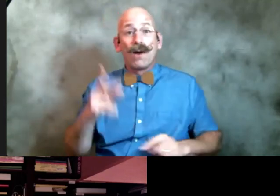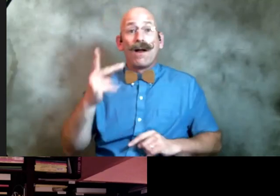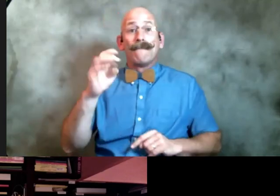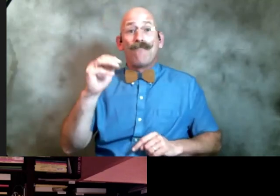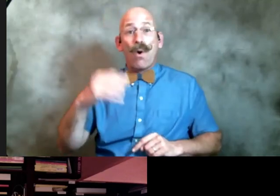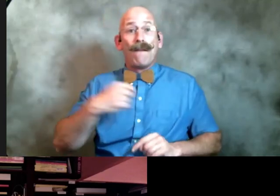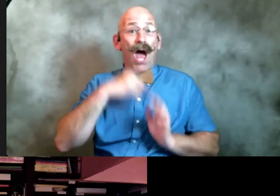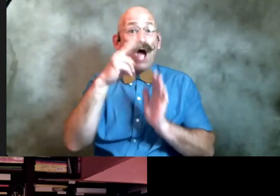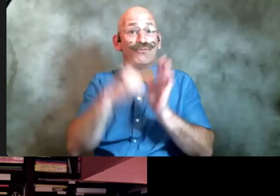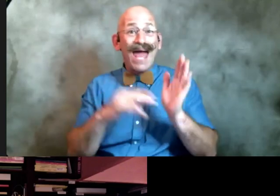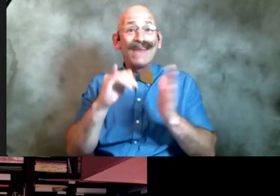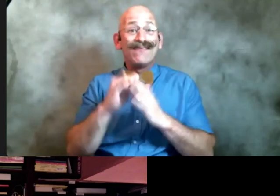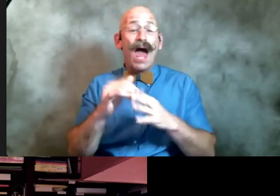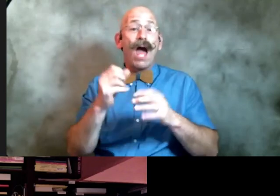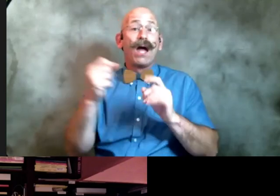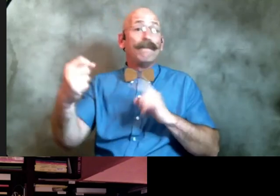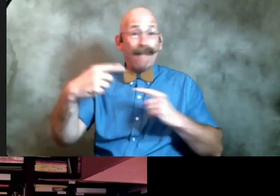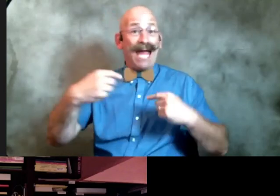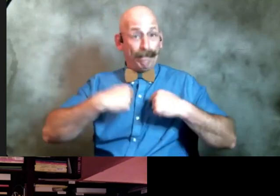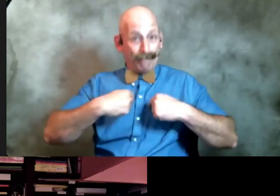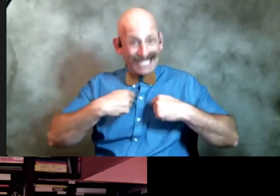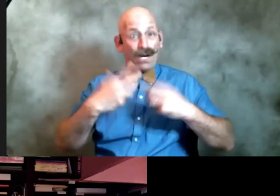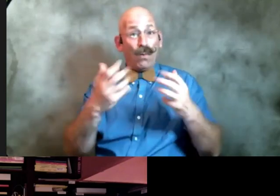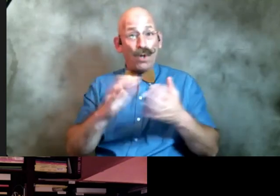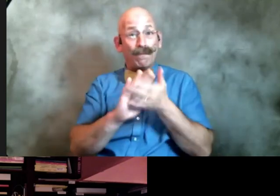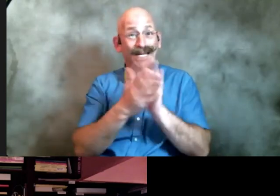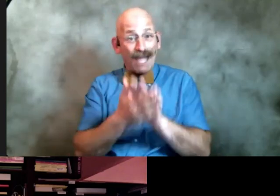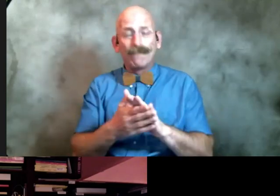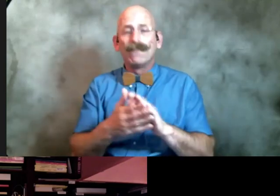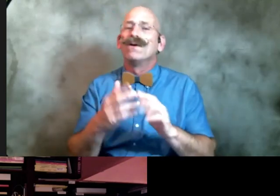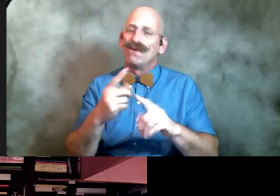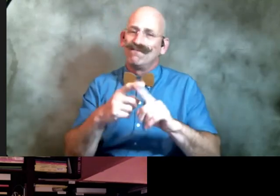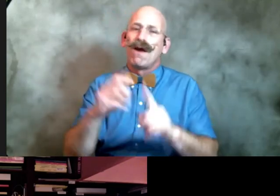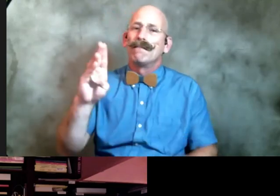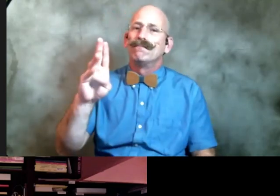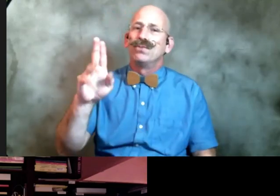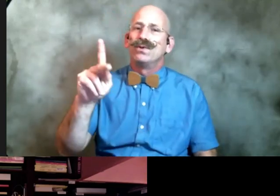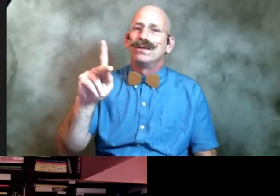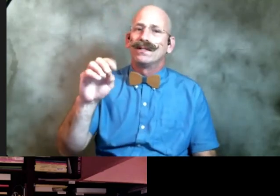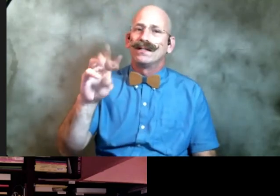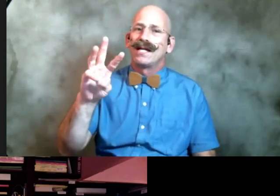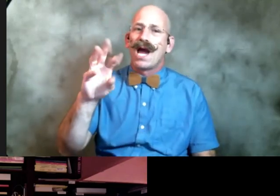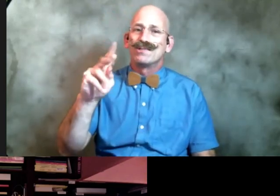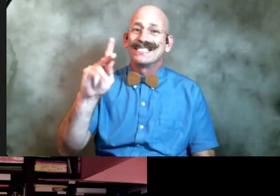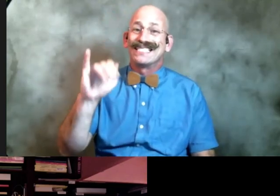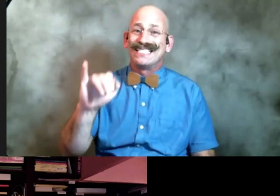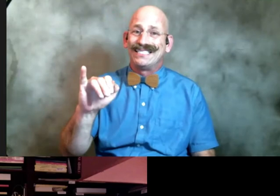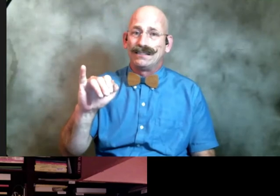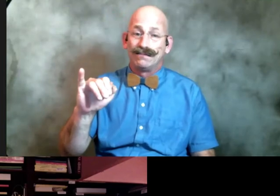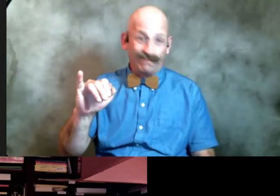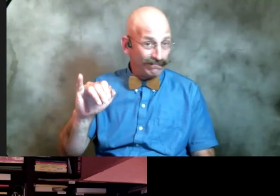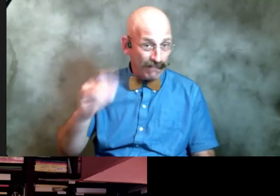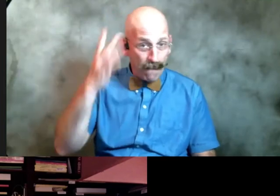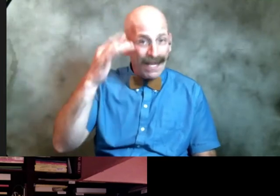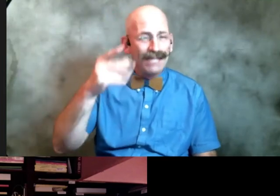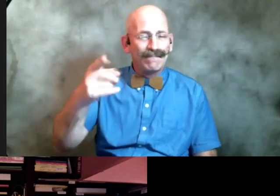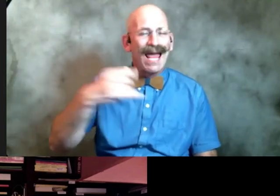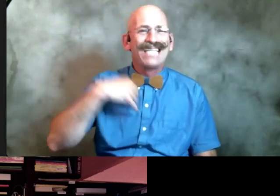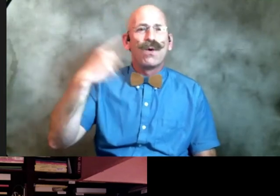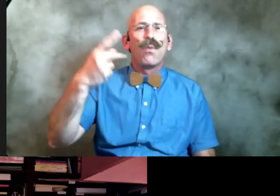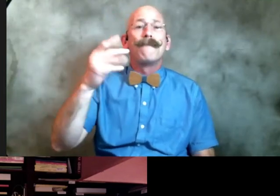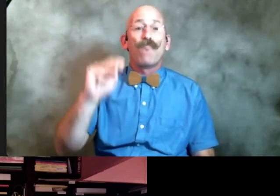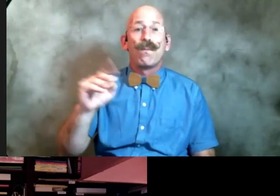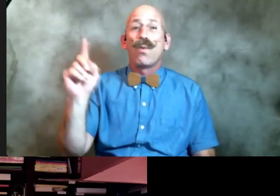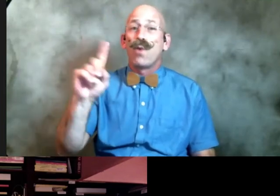i read that made me want to be a poet was by charles bukowski uh because he has that poem where his father